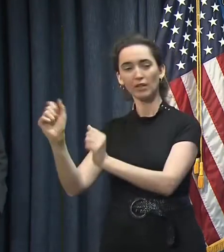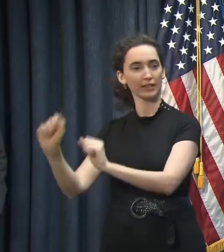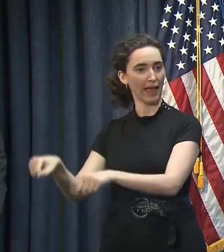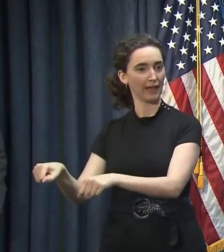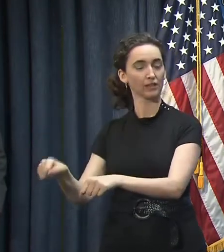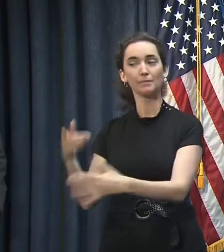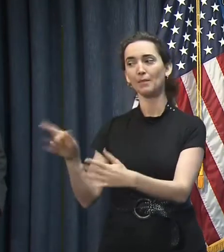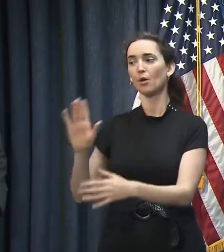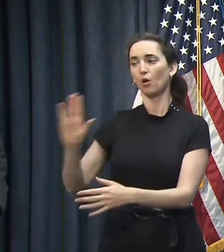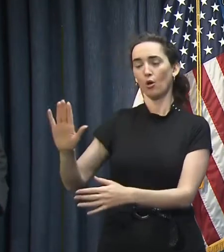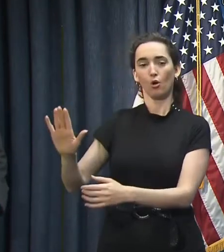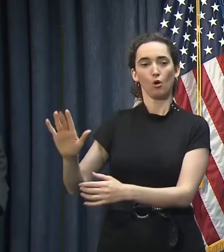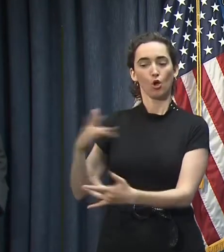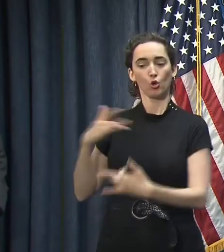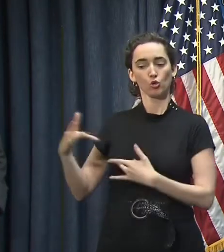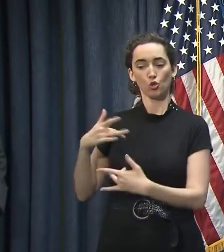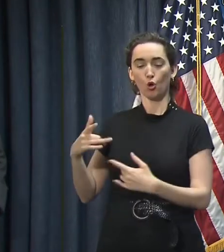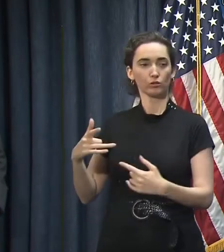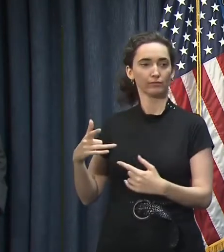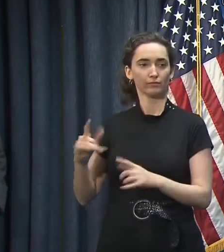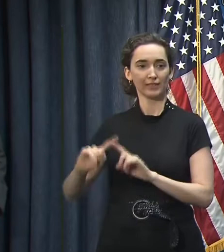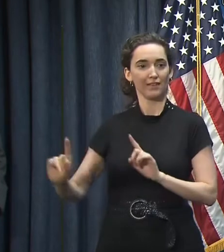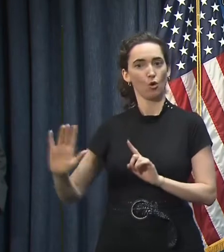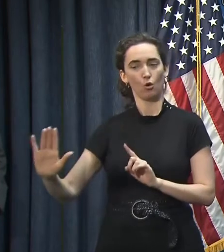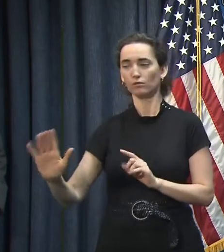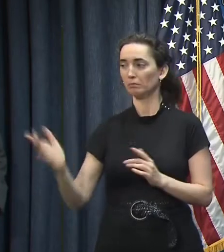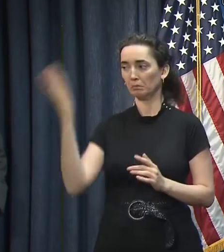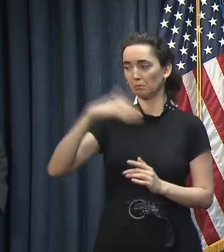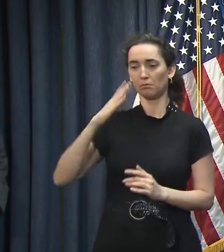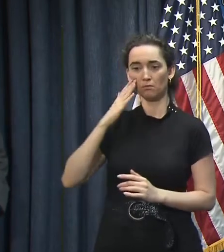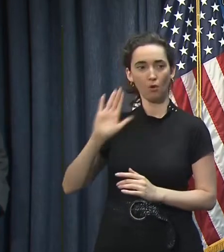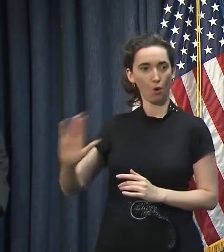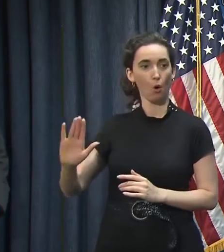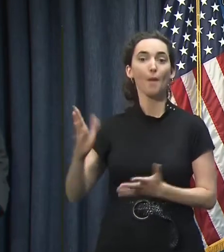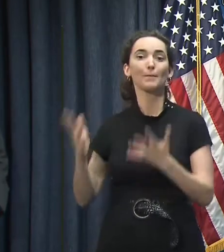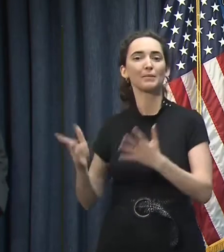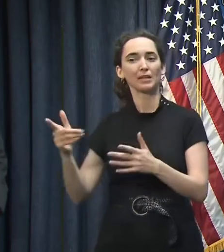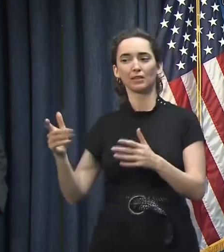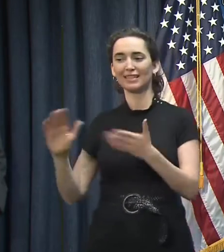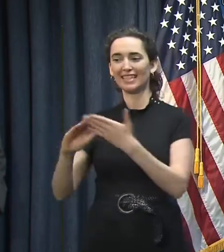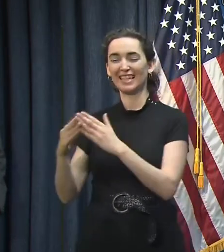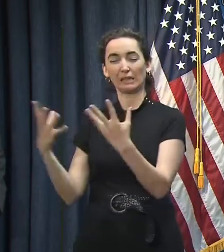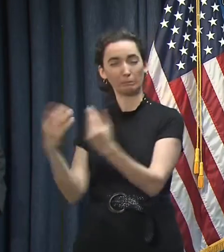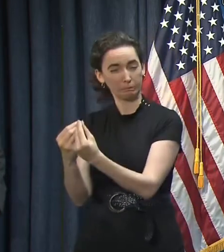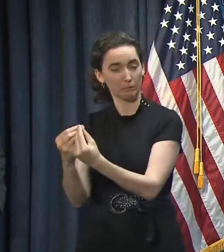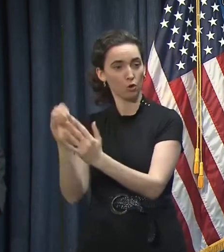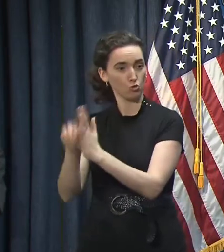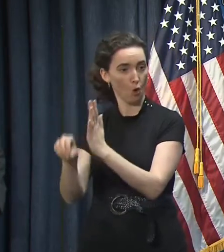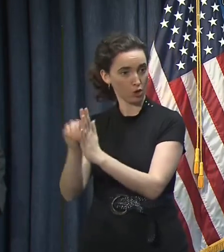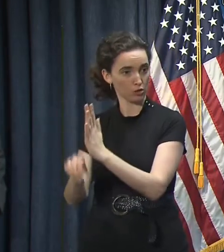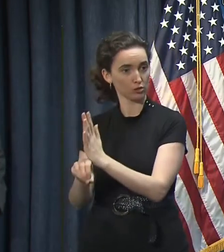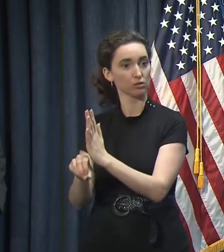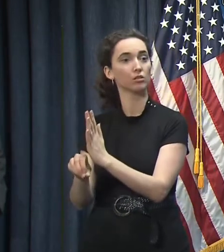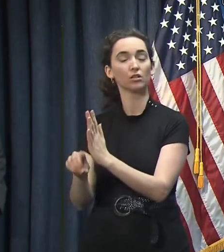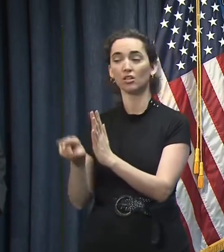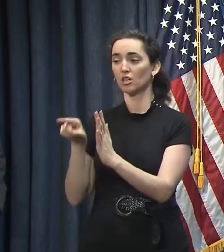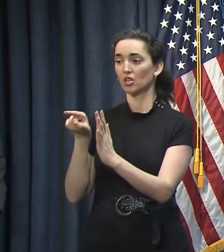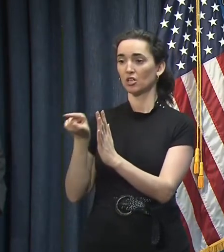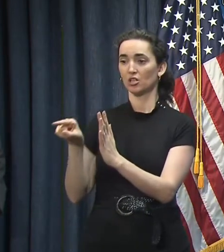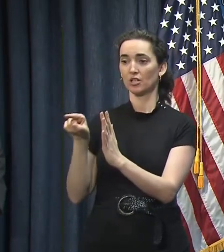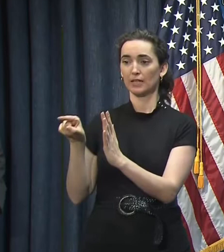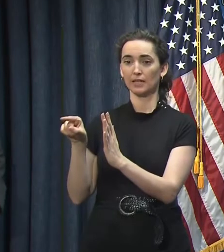have particular concerns that I'm not aware of, or it may just be the urban nature of New Orleans and how – and she